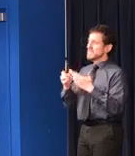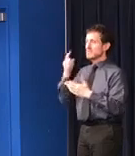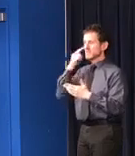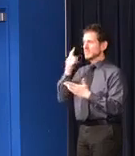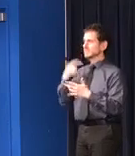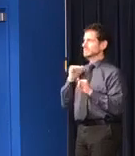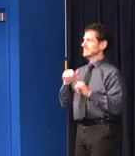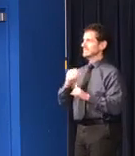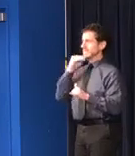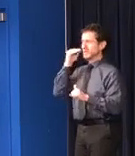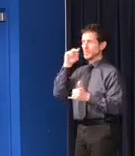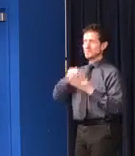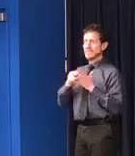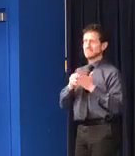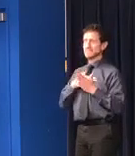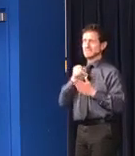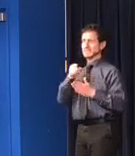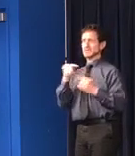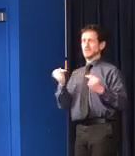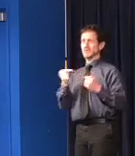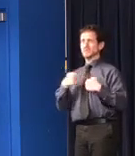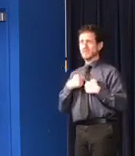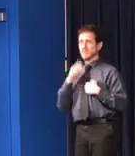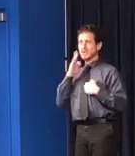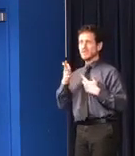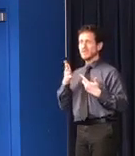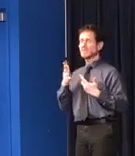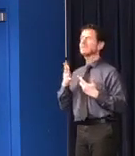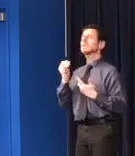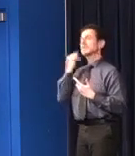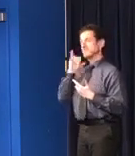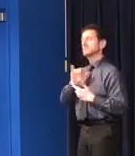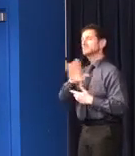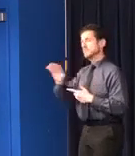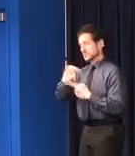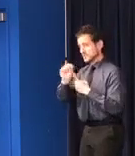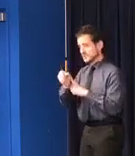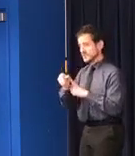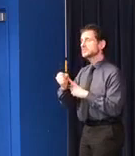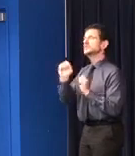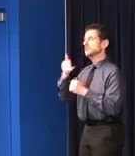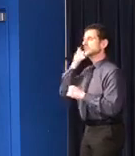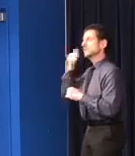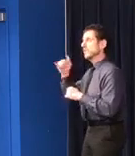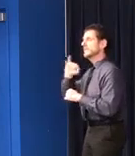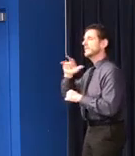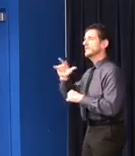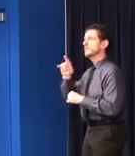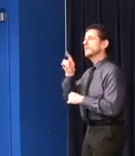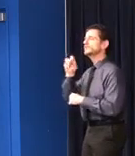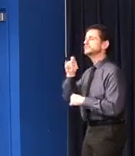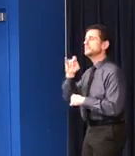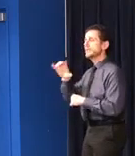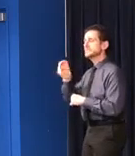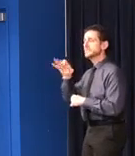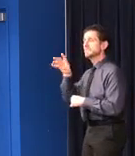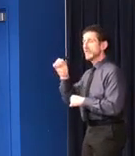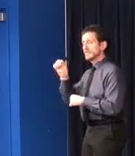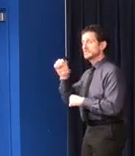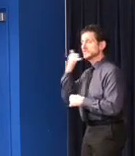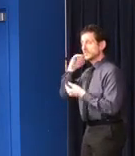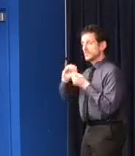you. If that's the case for you, please know that you can call our Illinois domestic violence hotline at 1